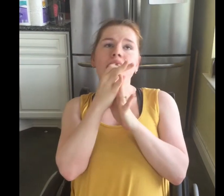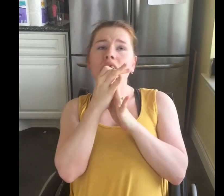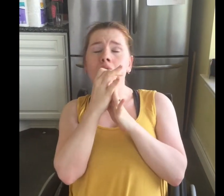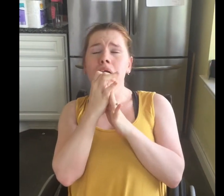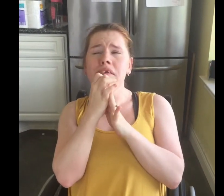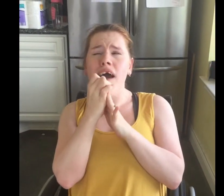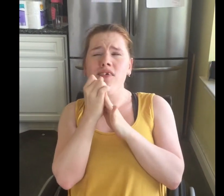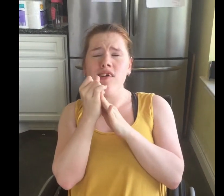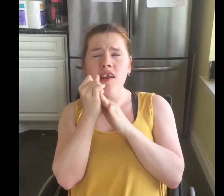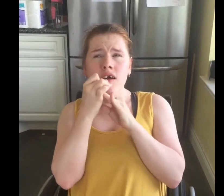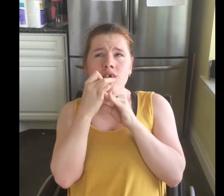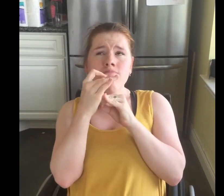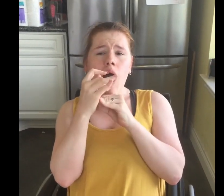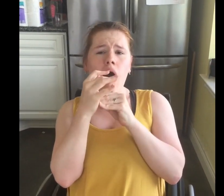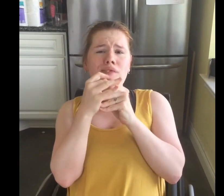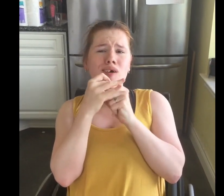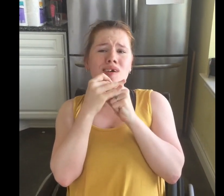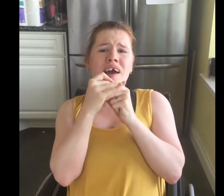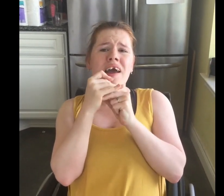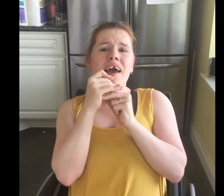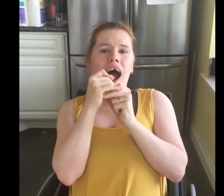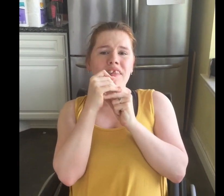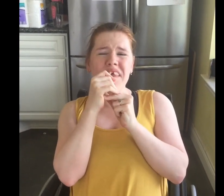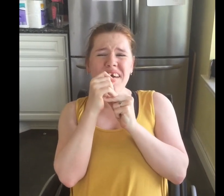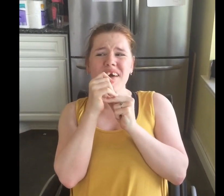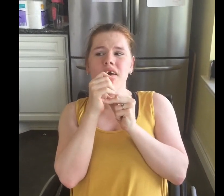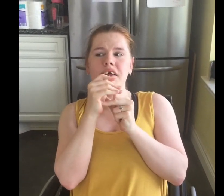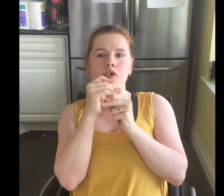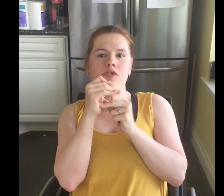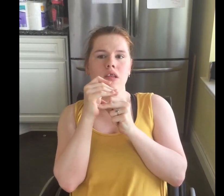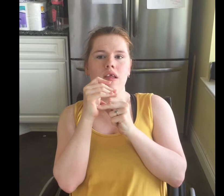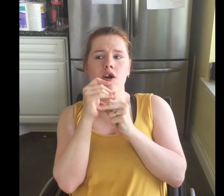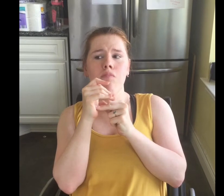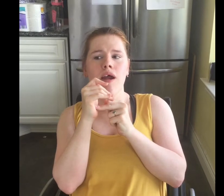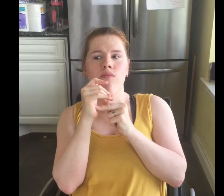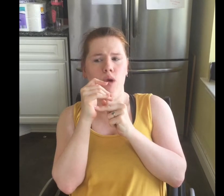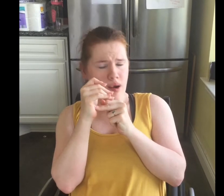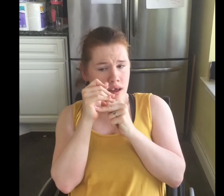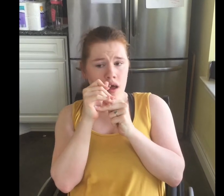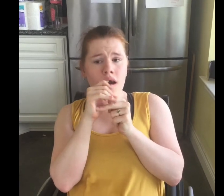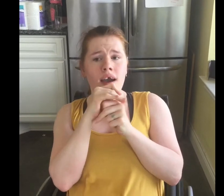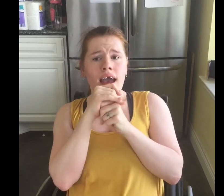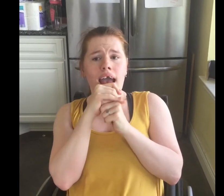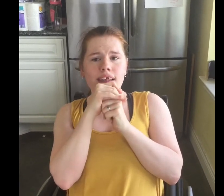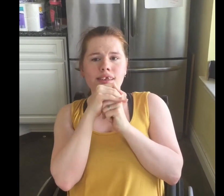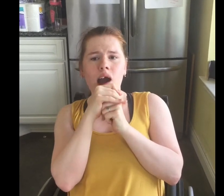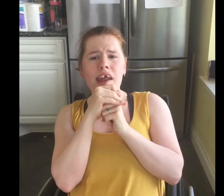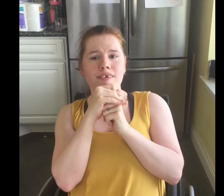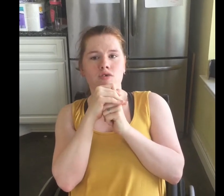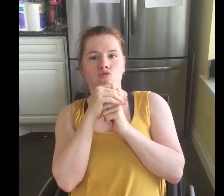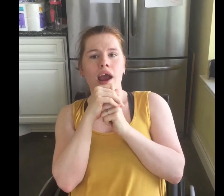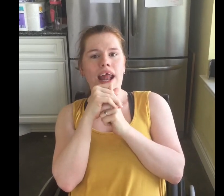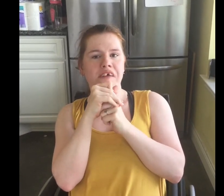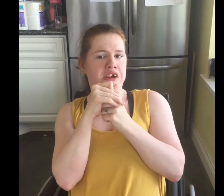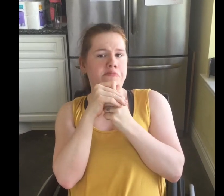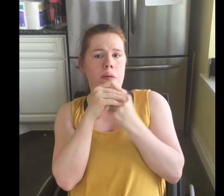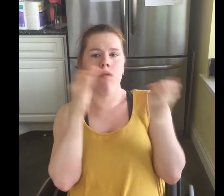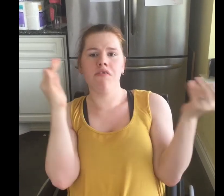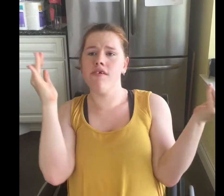deli meat section, however, I think it could use a little bit of work. It's not as great as HV Plus'